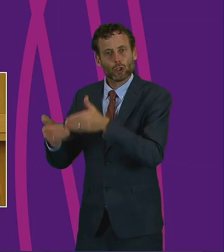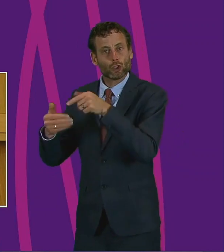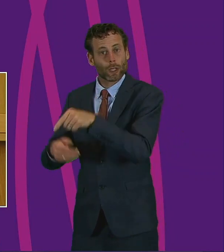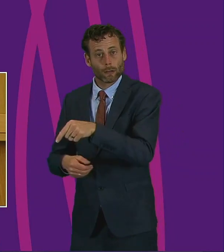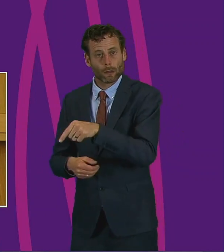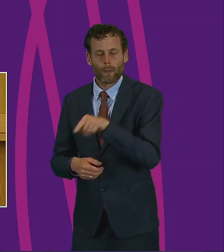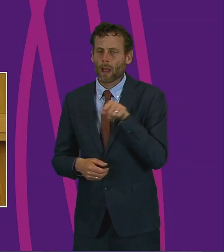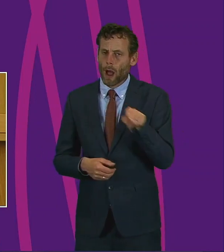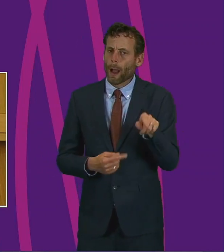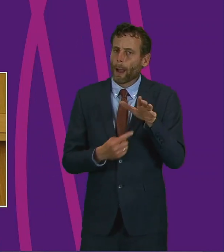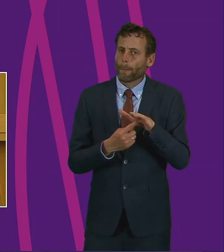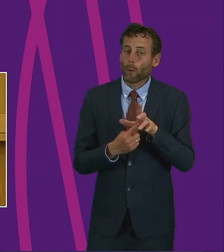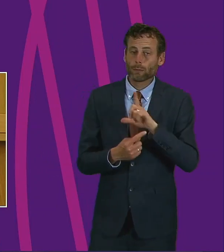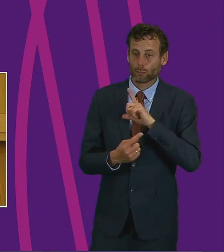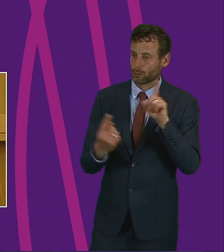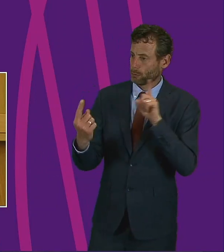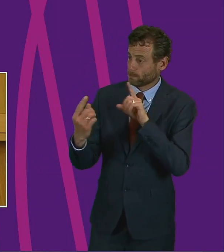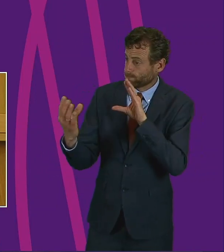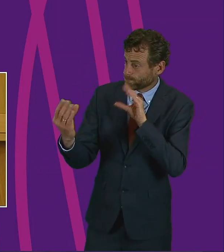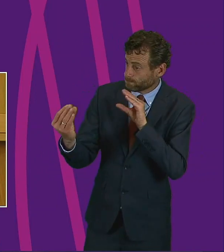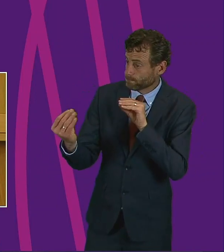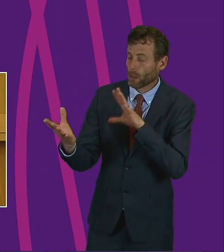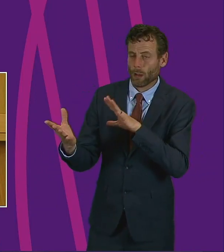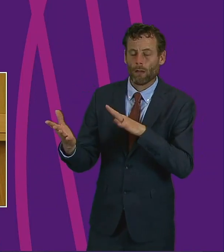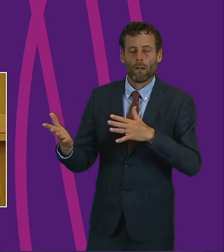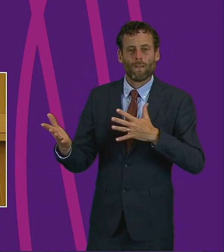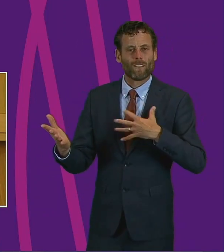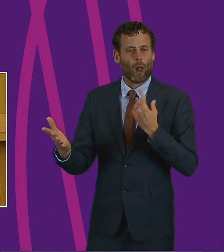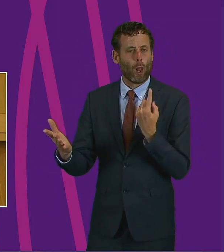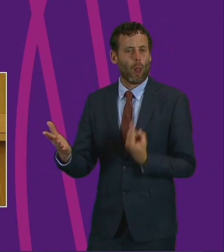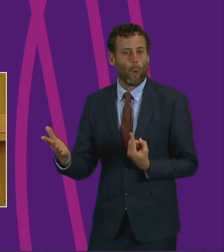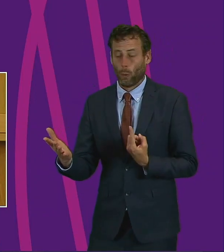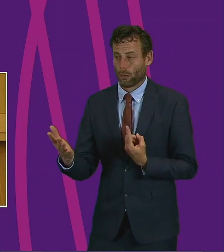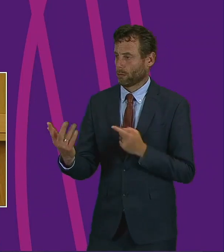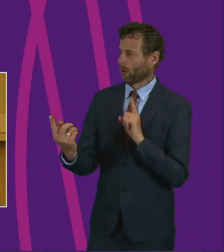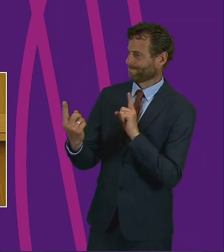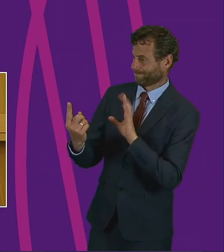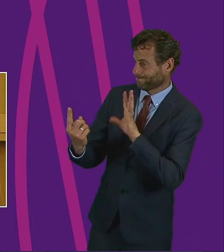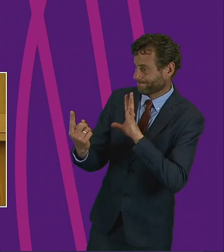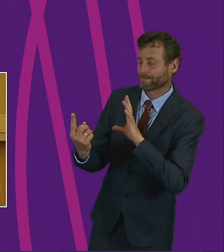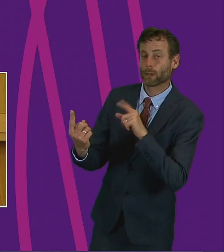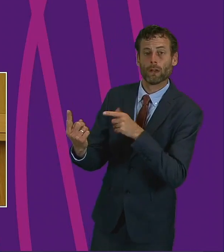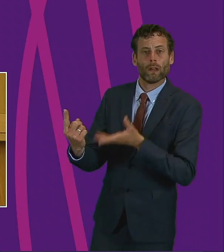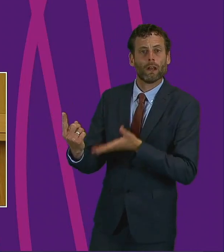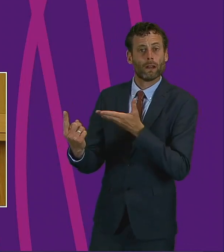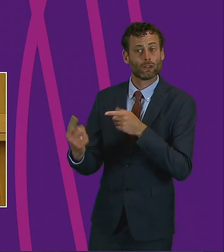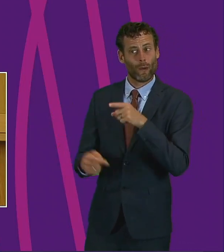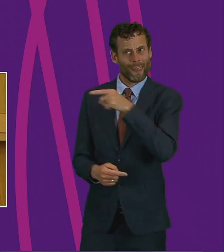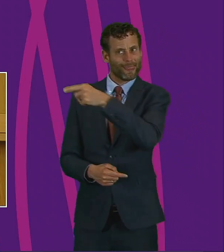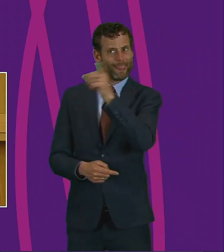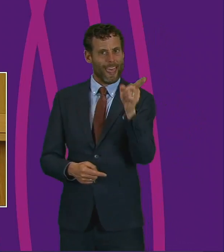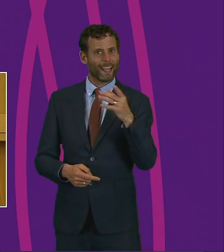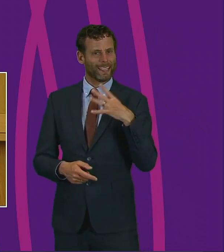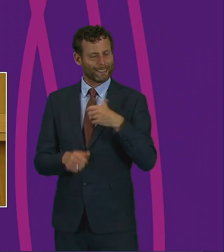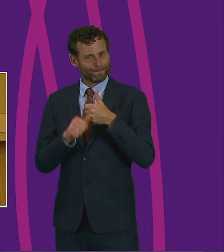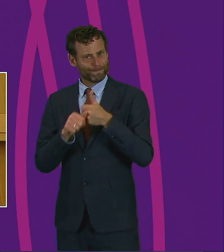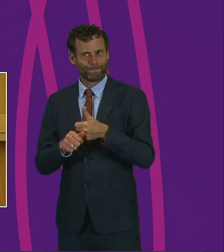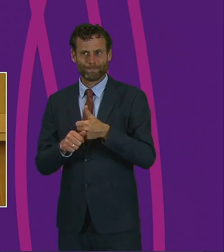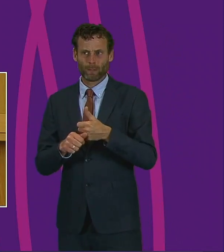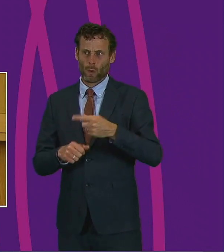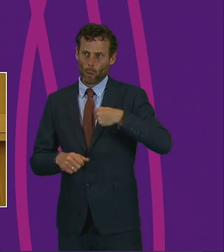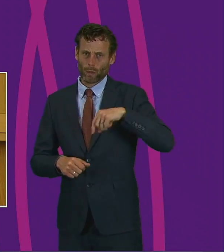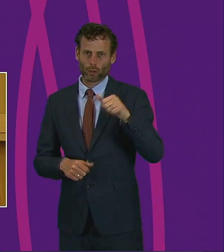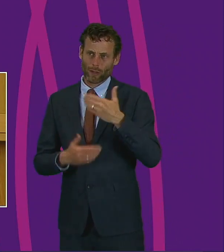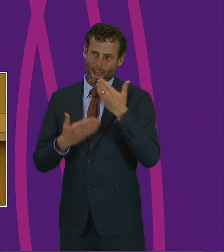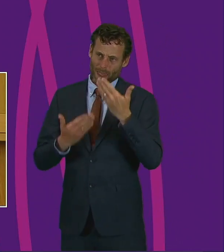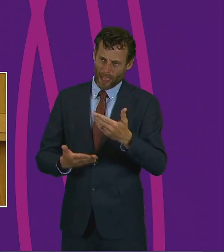encouragement to those left most isolated by the virus. They deserve the heartfelt thanks of this chamber and our lasting